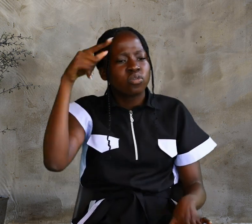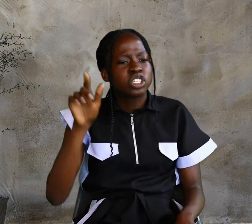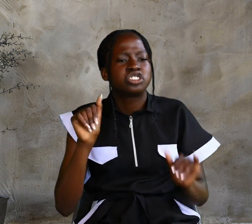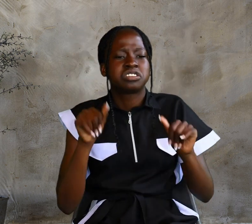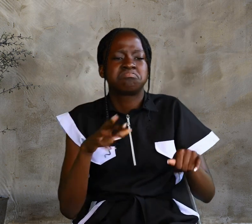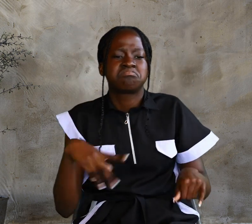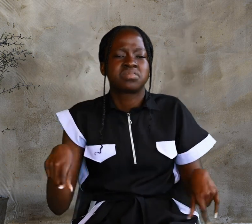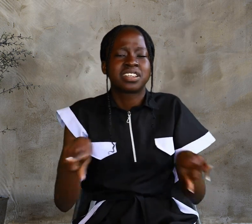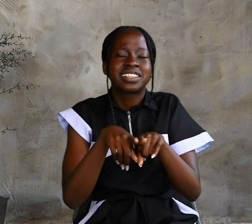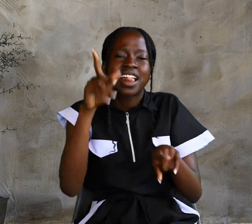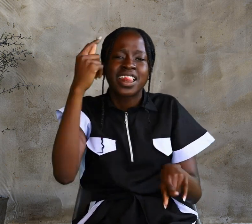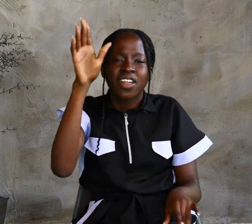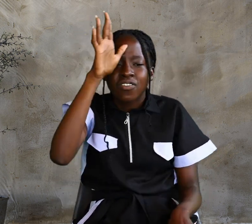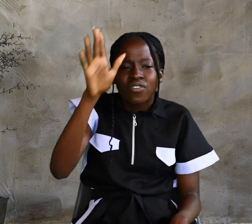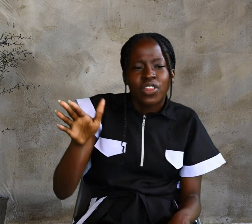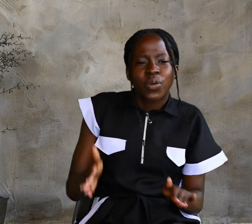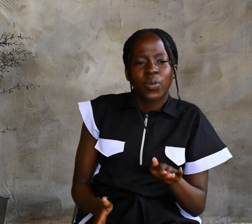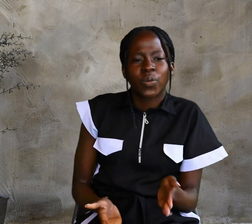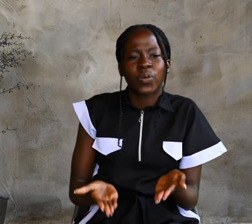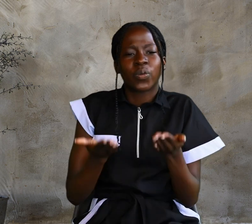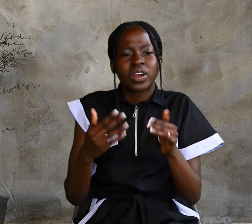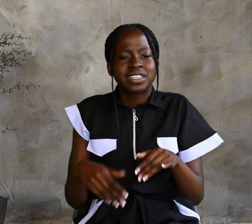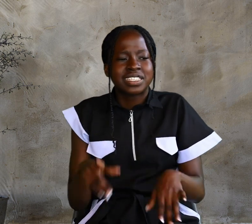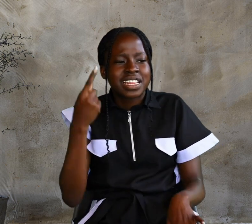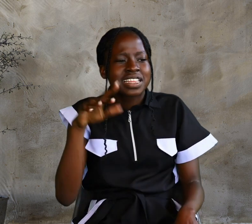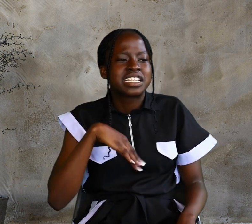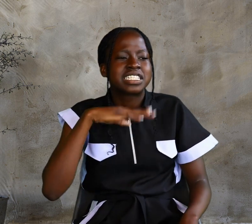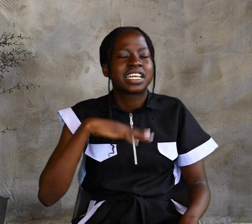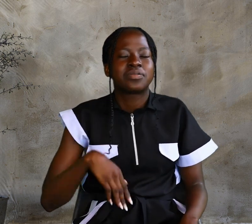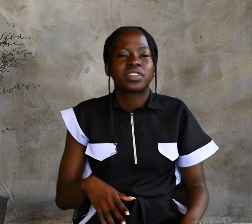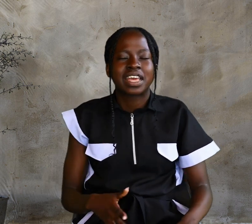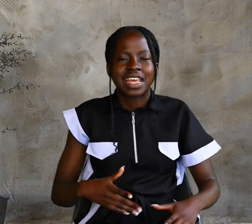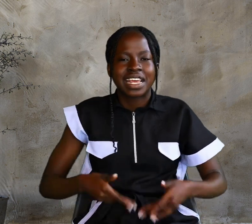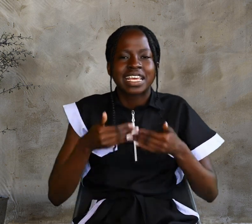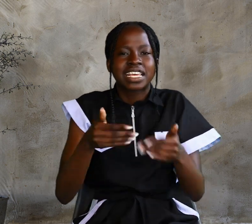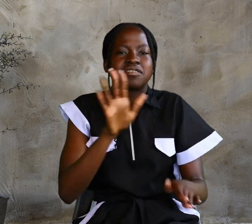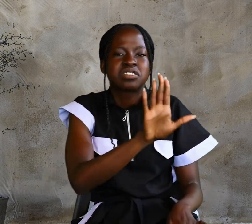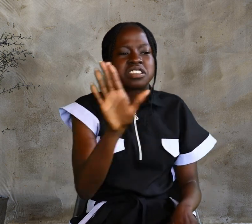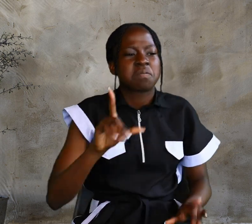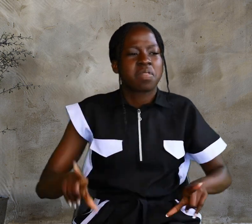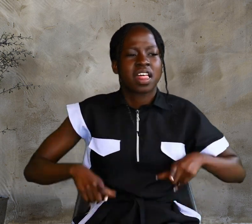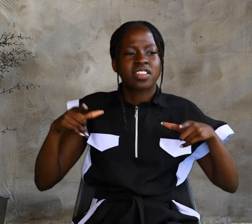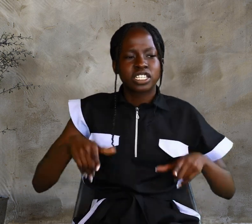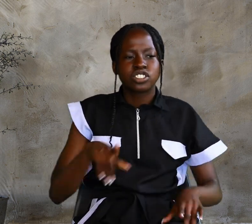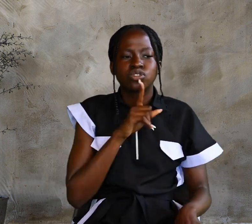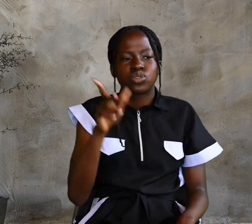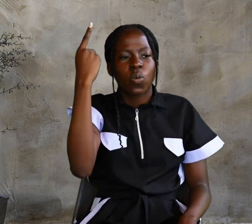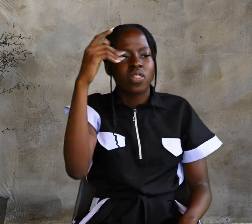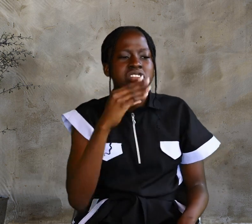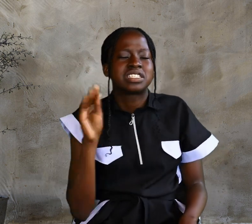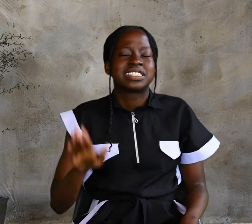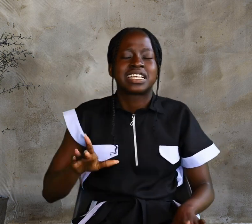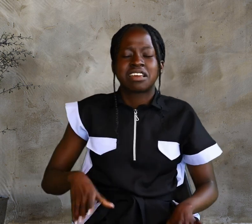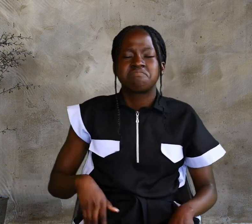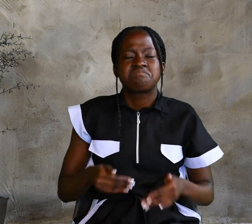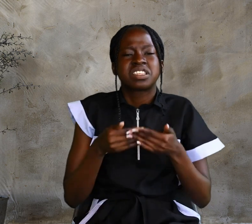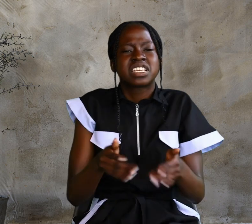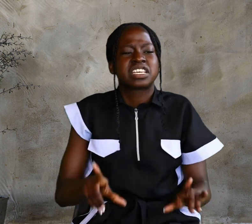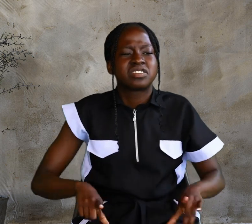raises the dead and gives them life, even so the Son gives life to whom he is pleased